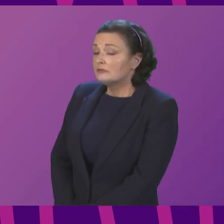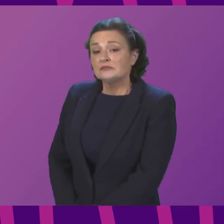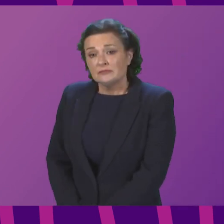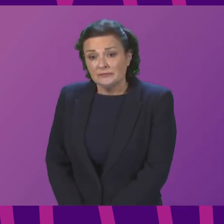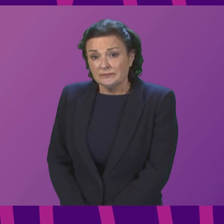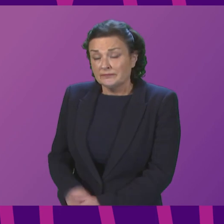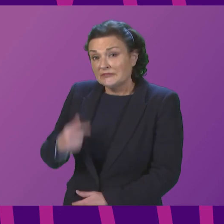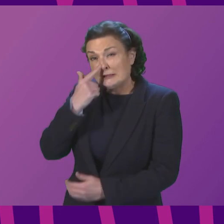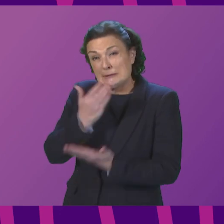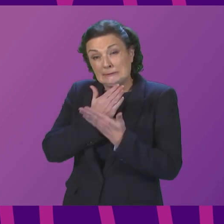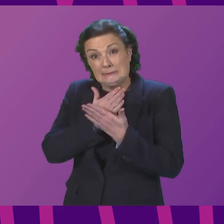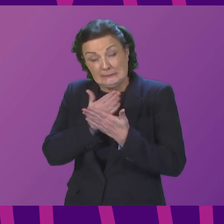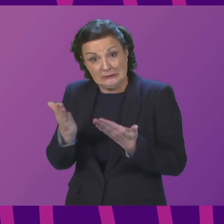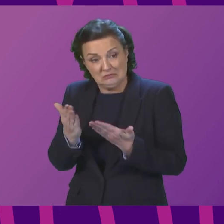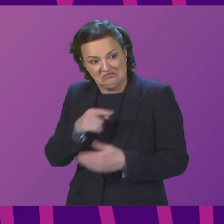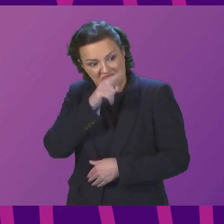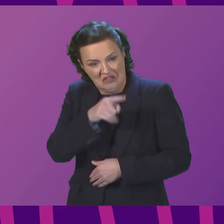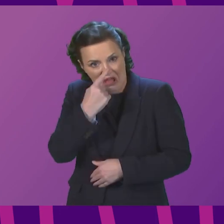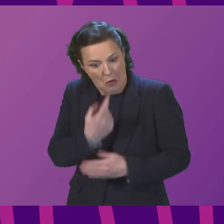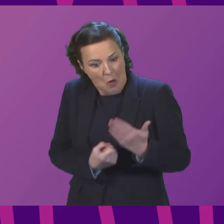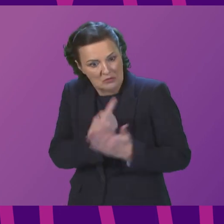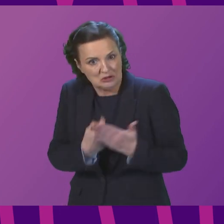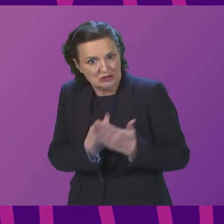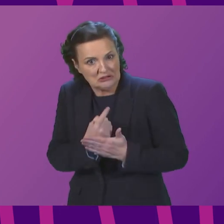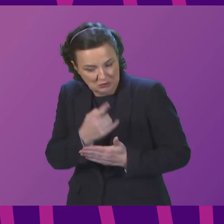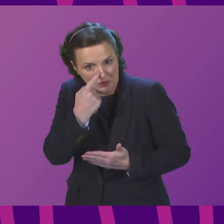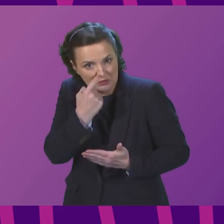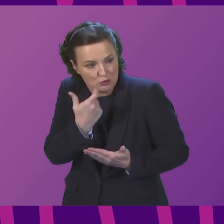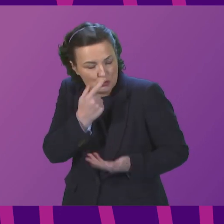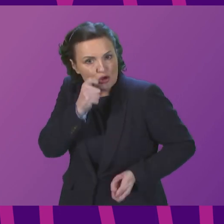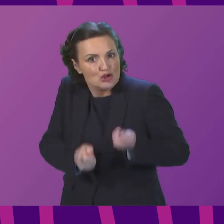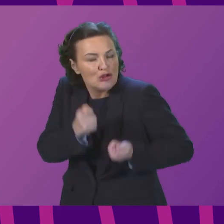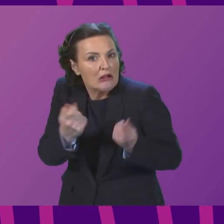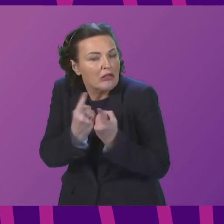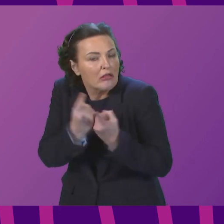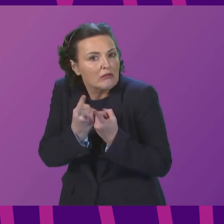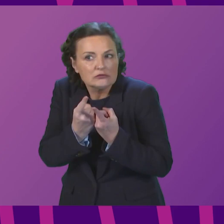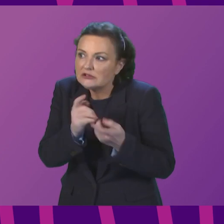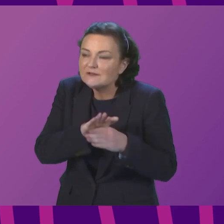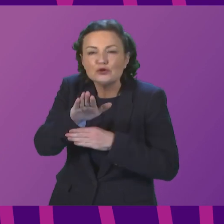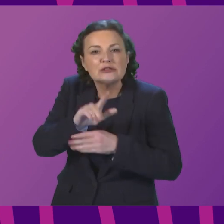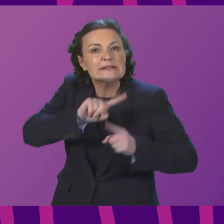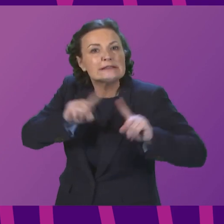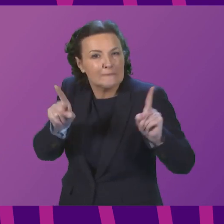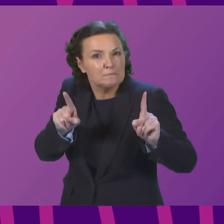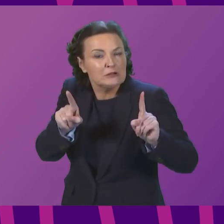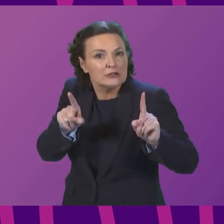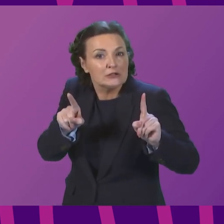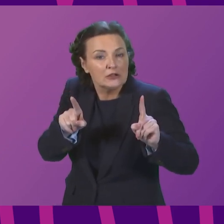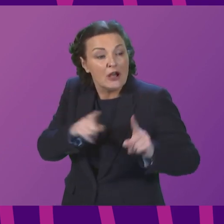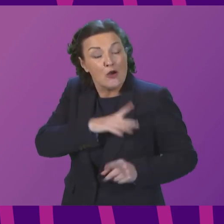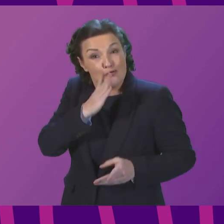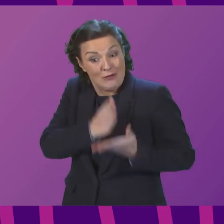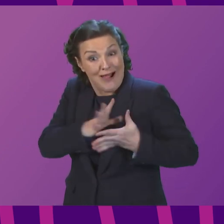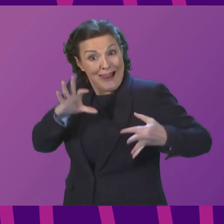project board gives us real opportunities for changing things and doing things differently in the future. One issue that has been raised on